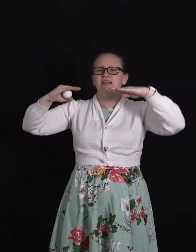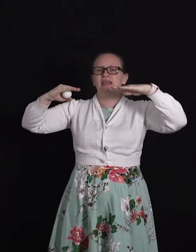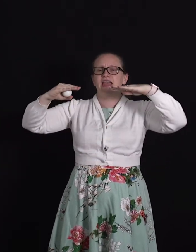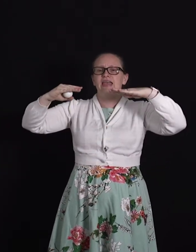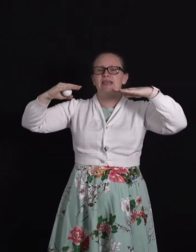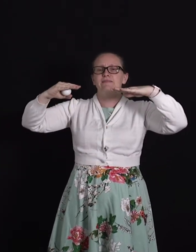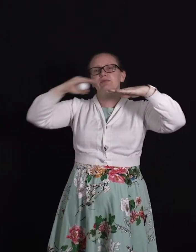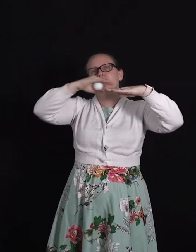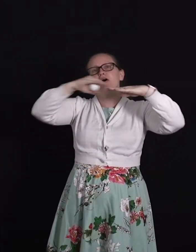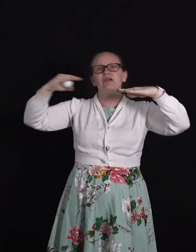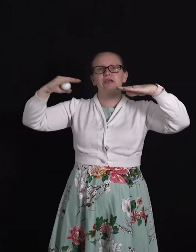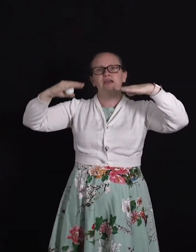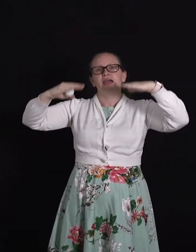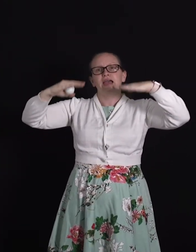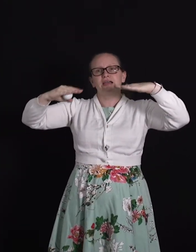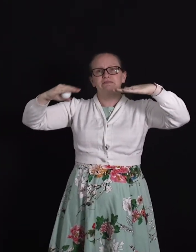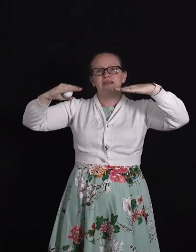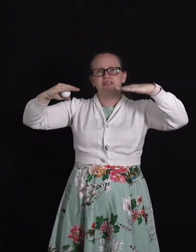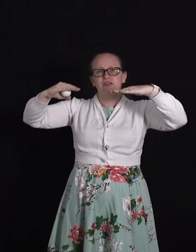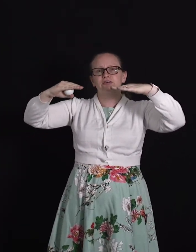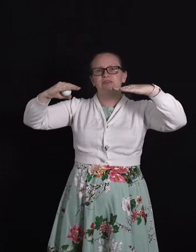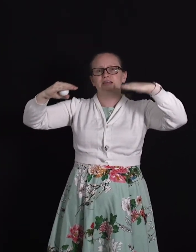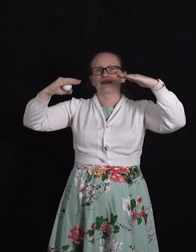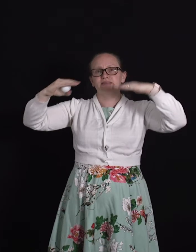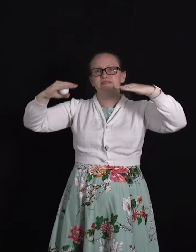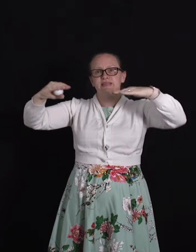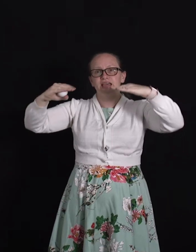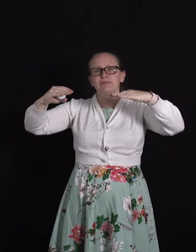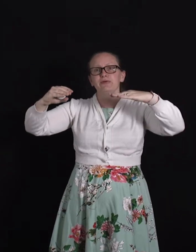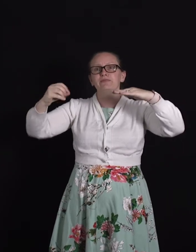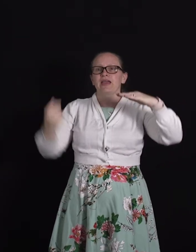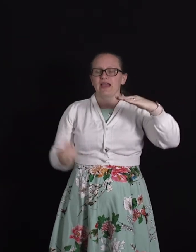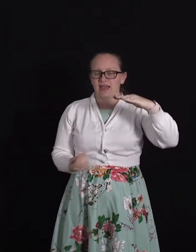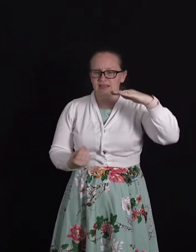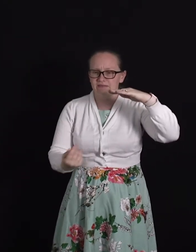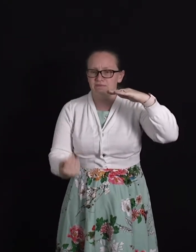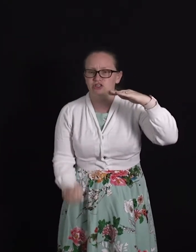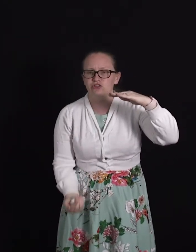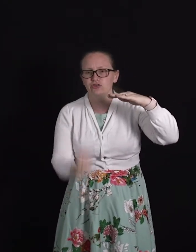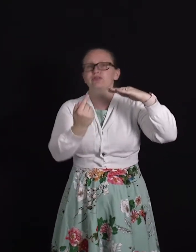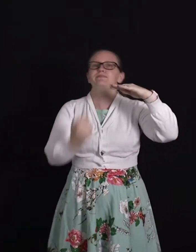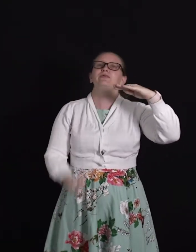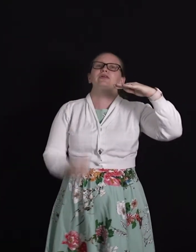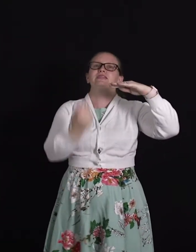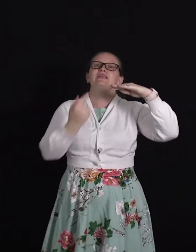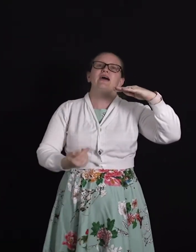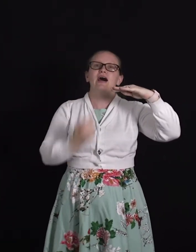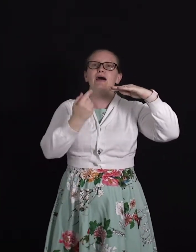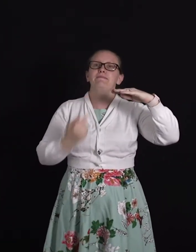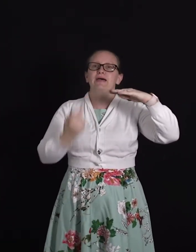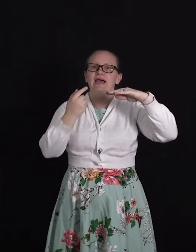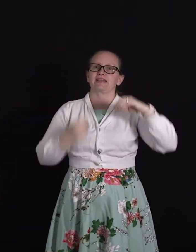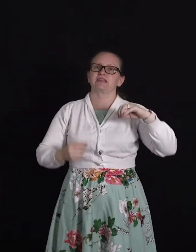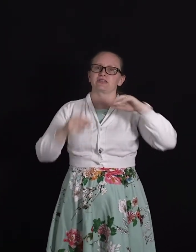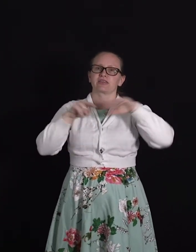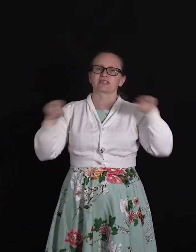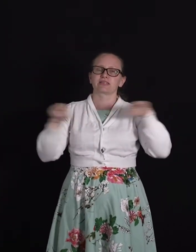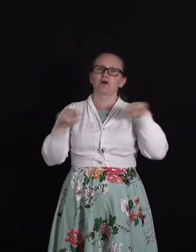a block at rest on a table and if we shoot a bullet up at it so there's a small